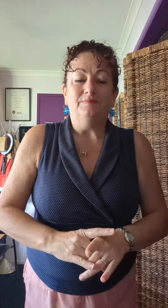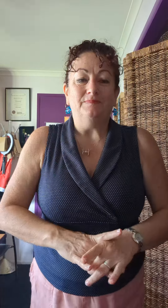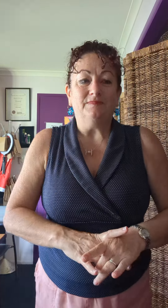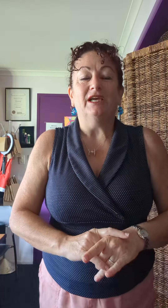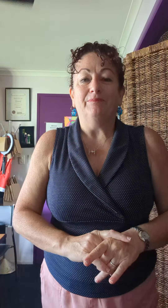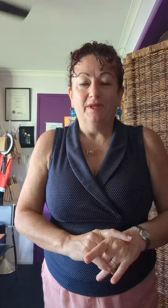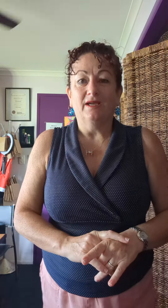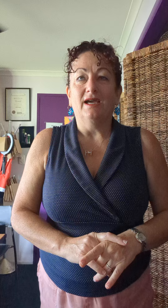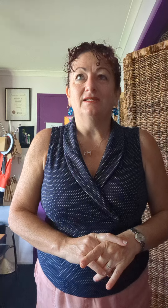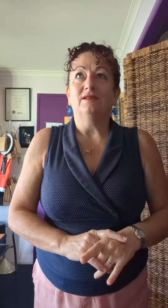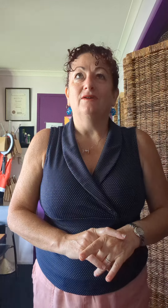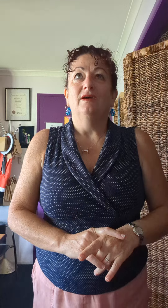Yeah, okay, so.